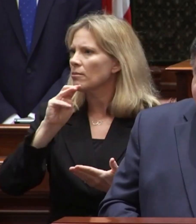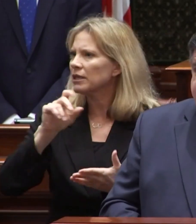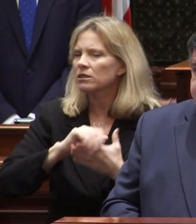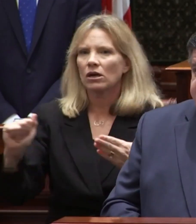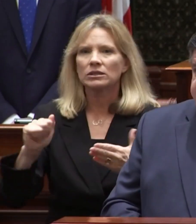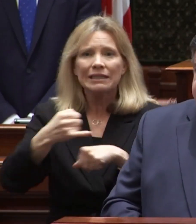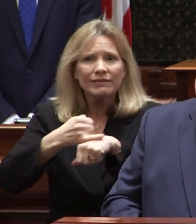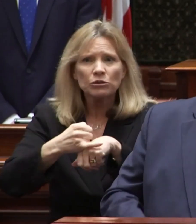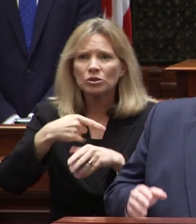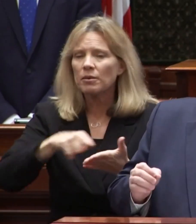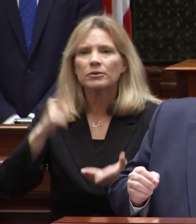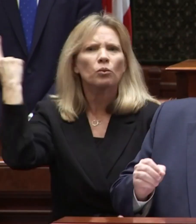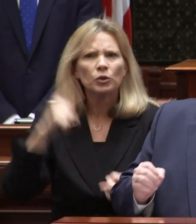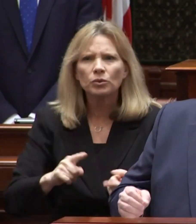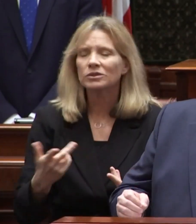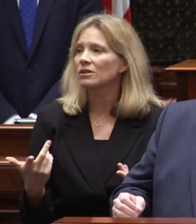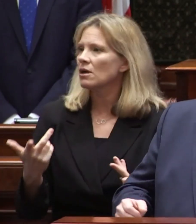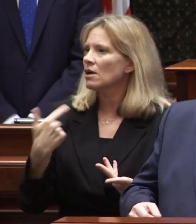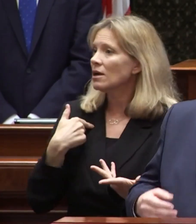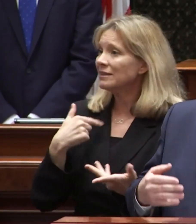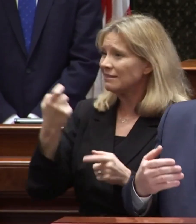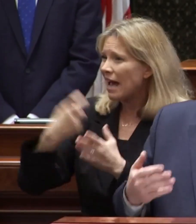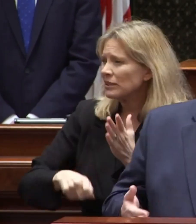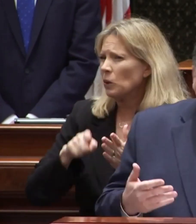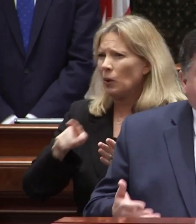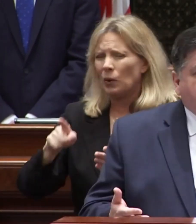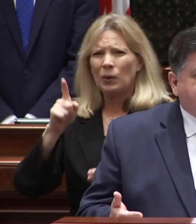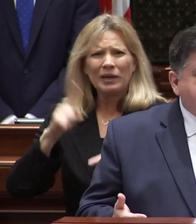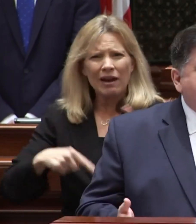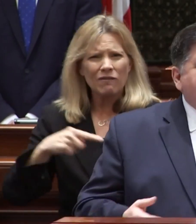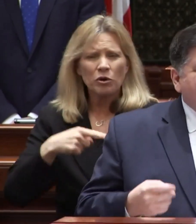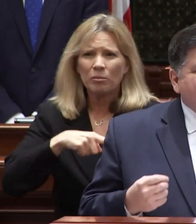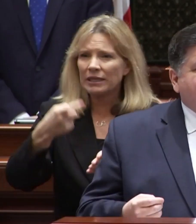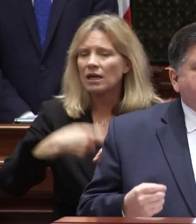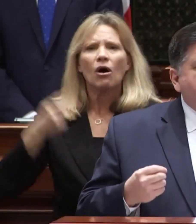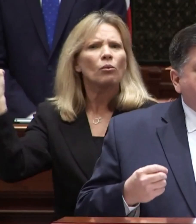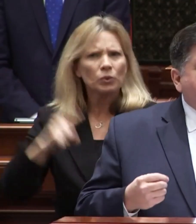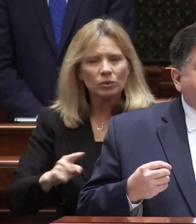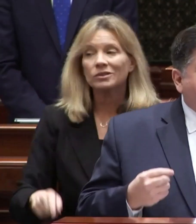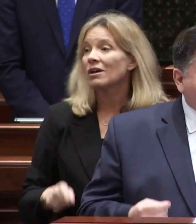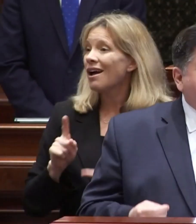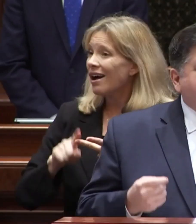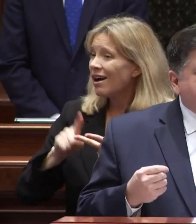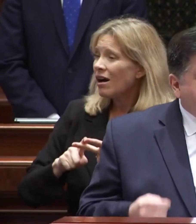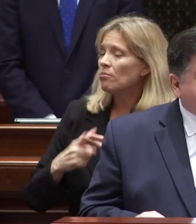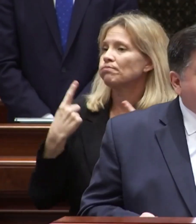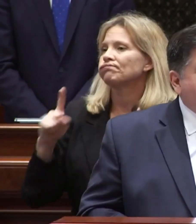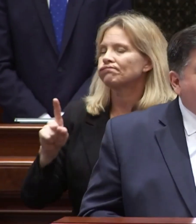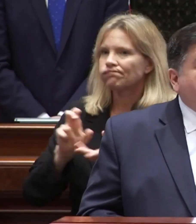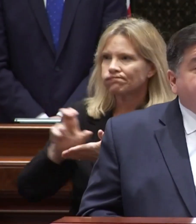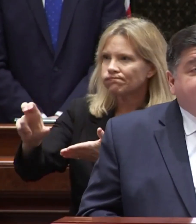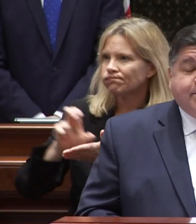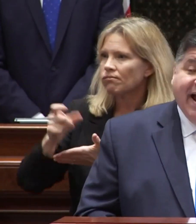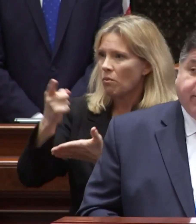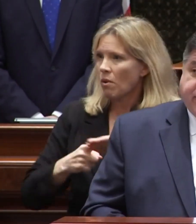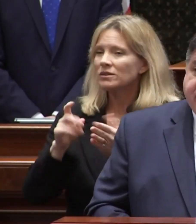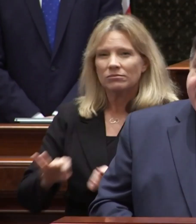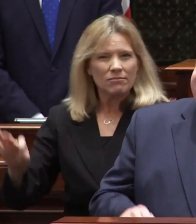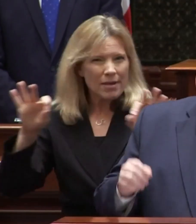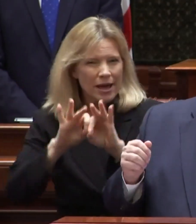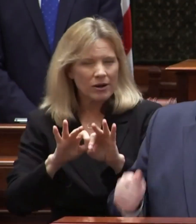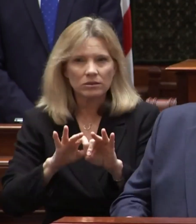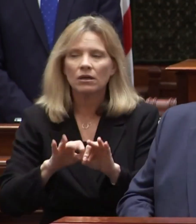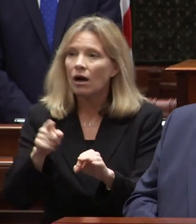in interest payments we've reduced taxes on those who can least afford them and we're finally investing in what really